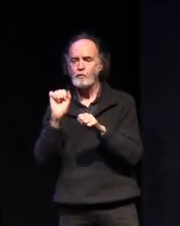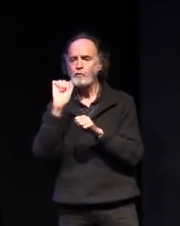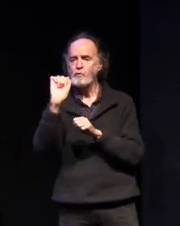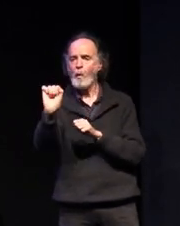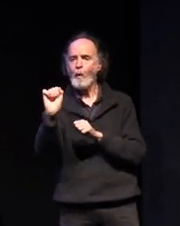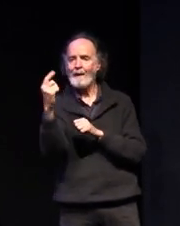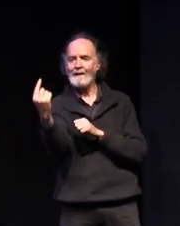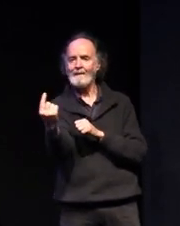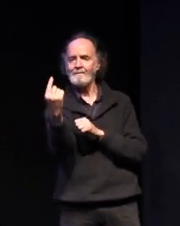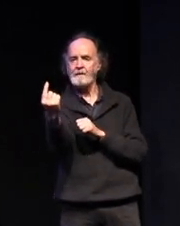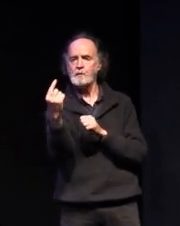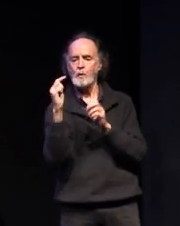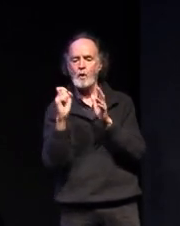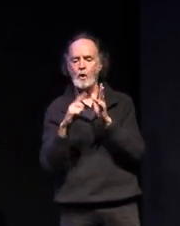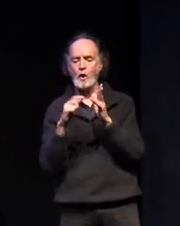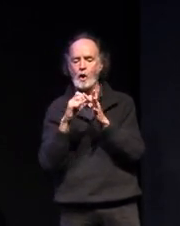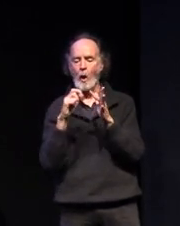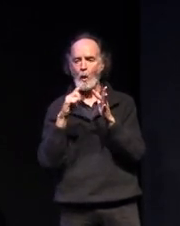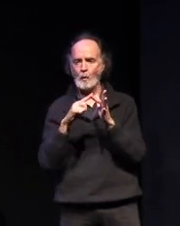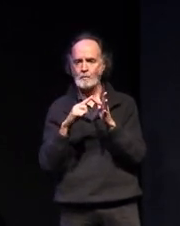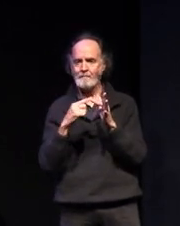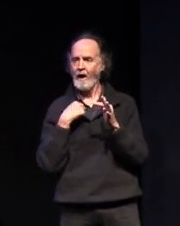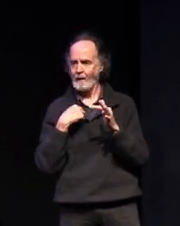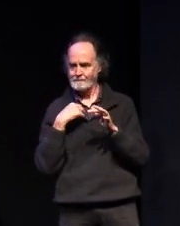so excuse me while i type mine in